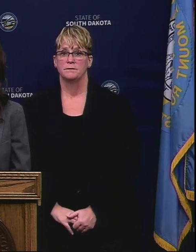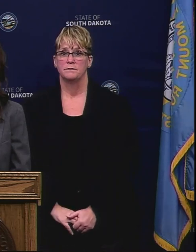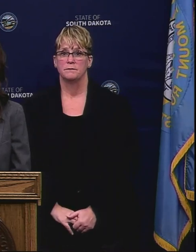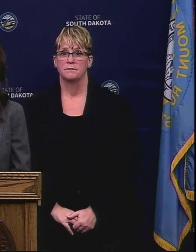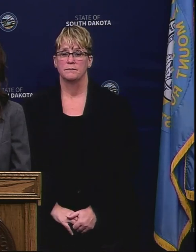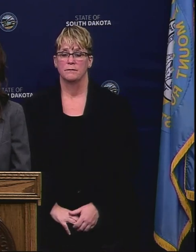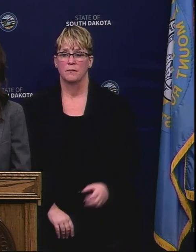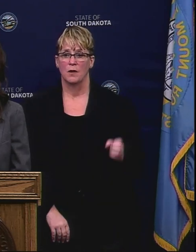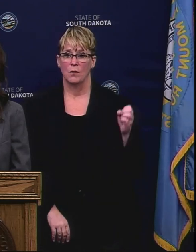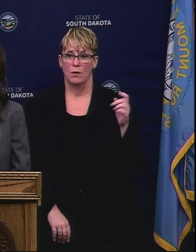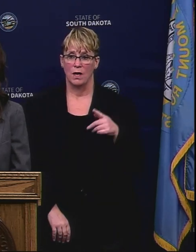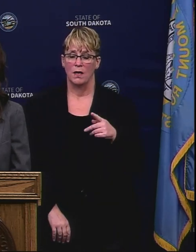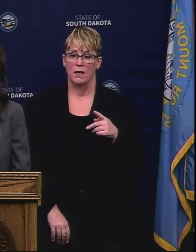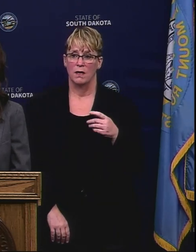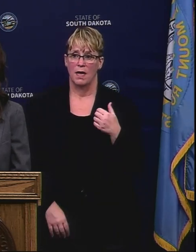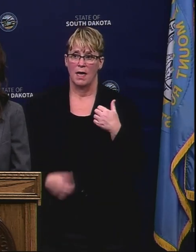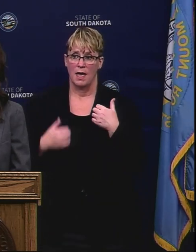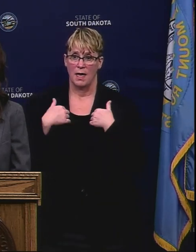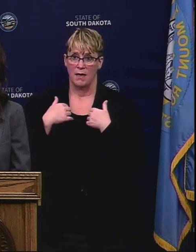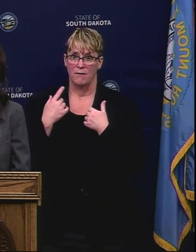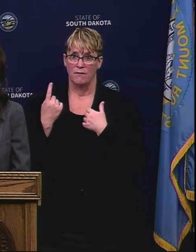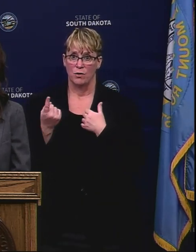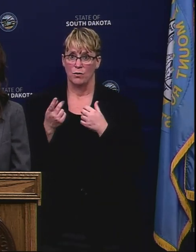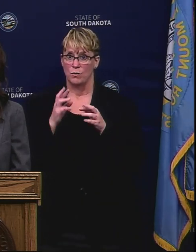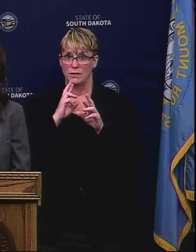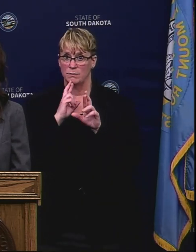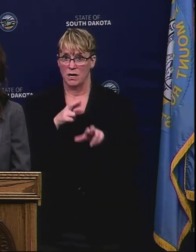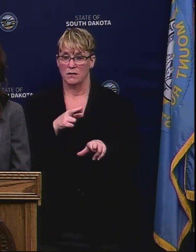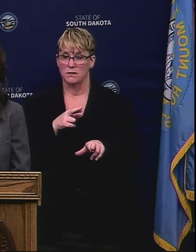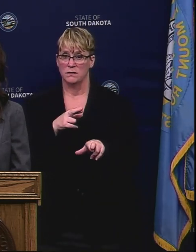Okay, well, have you had a chance to respond?